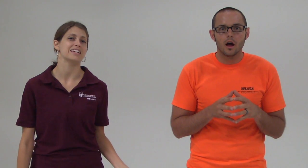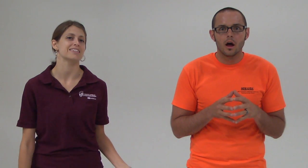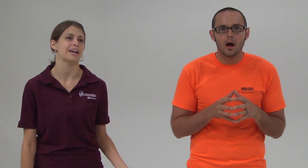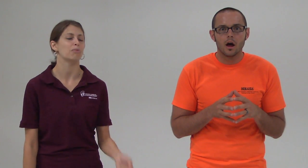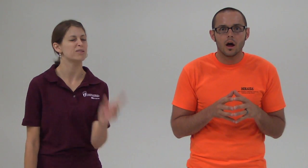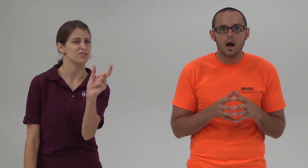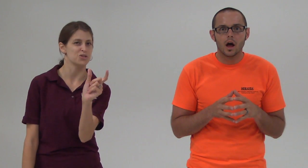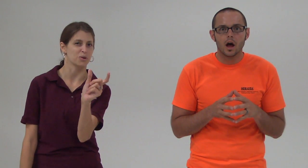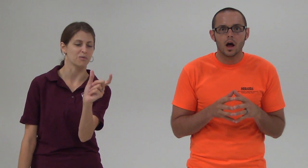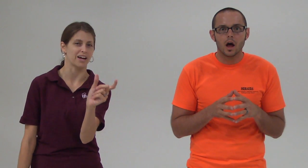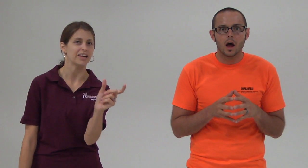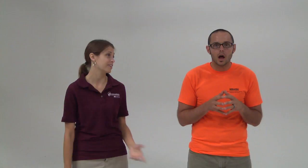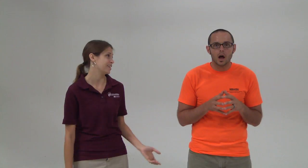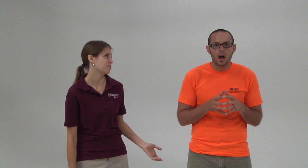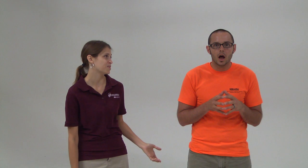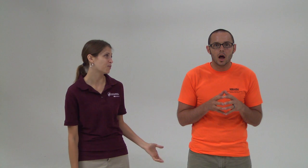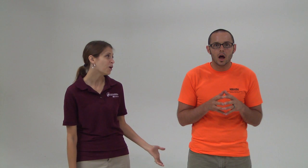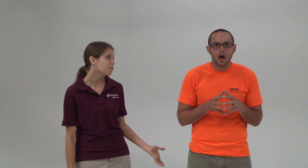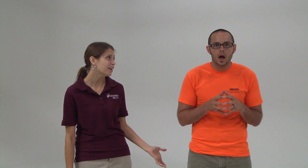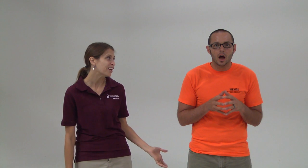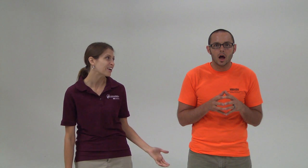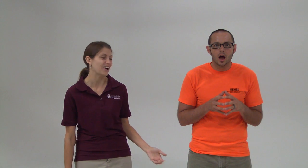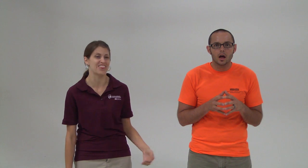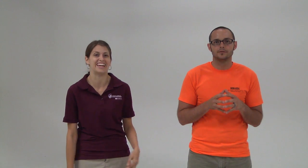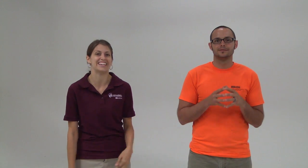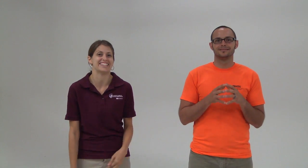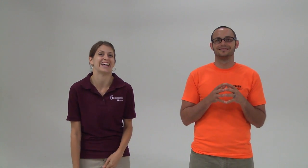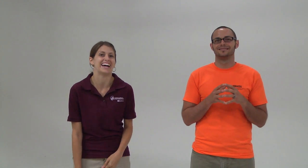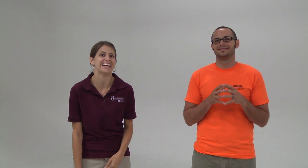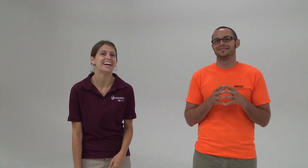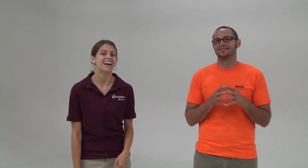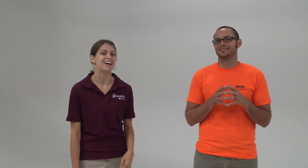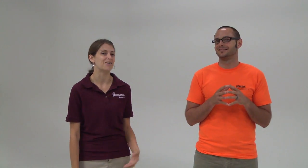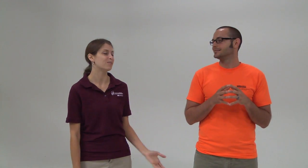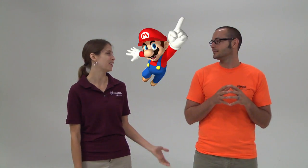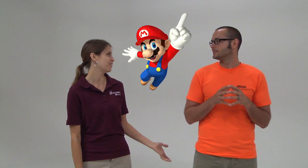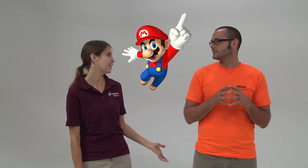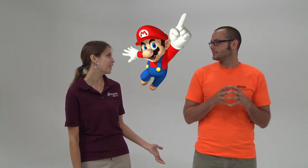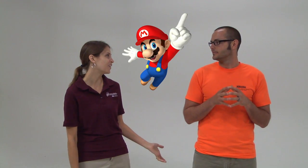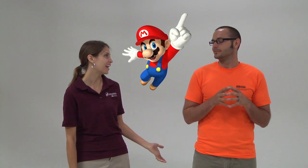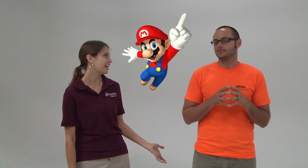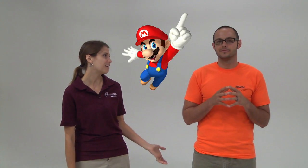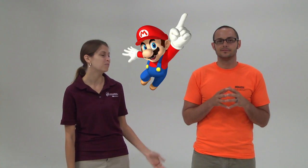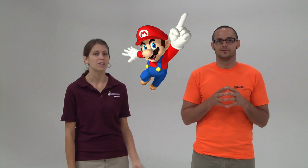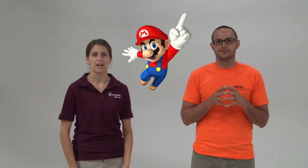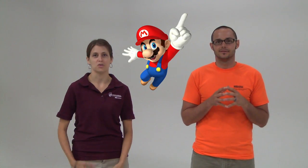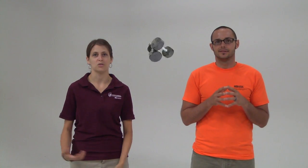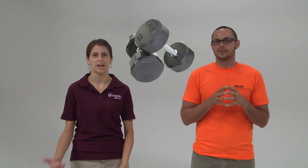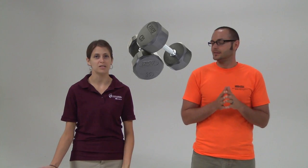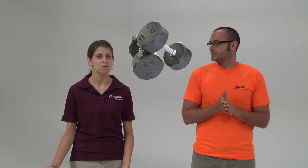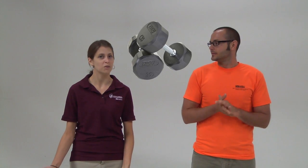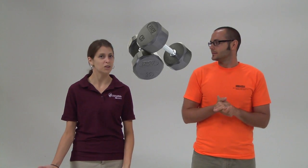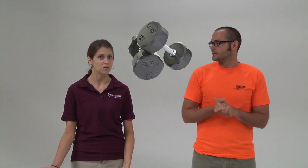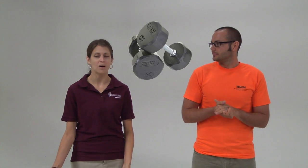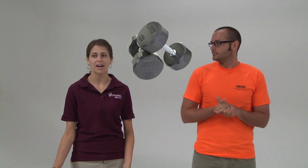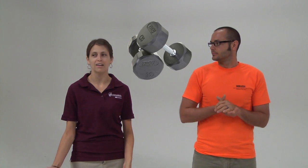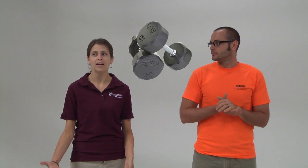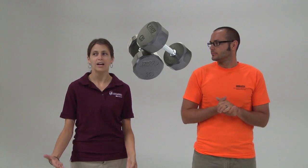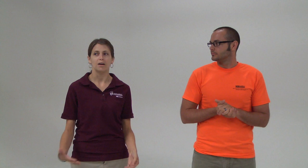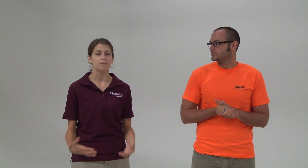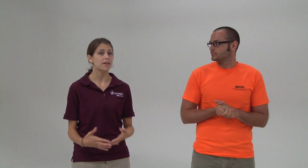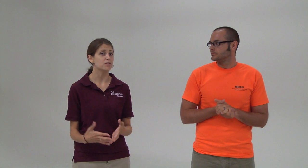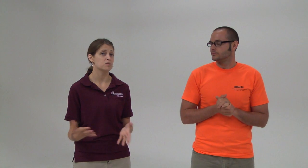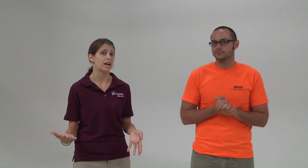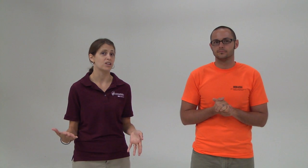Coping is things that help us in the short run. Good examples of coping are things like playing a video game, exercising for a little